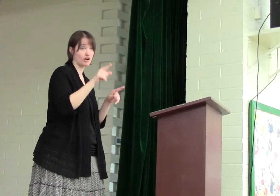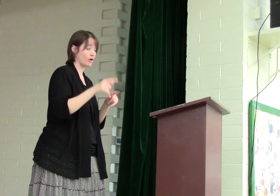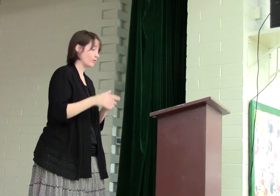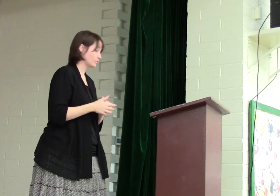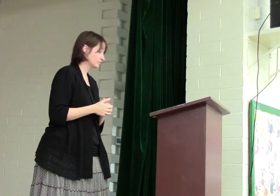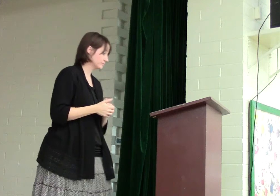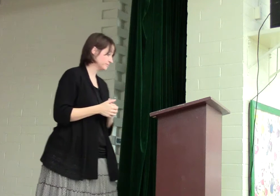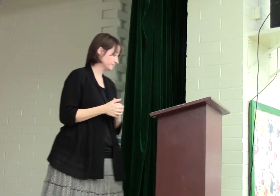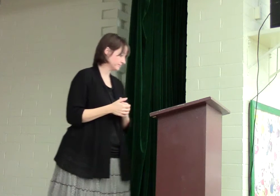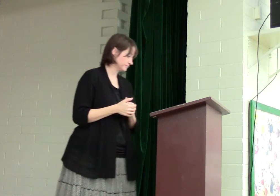go.